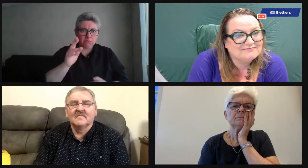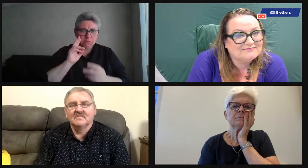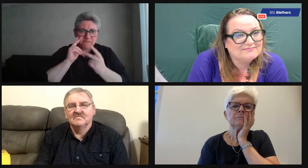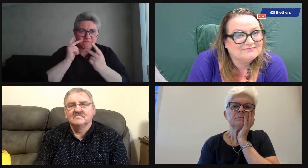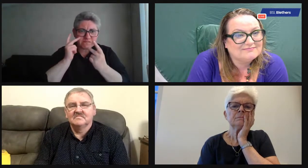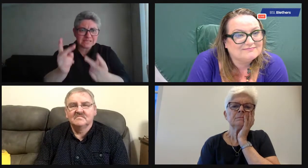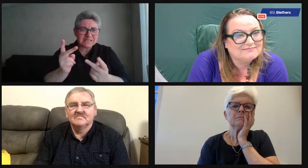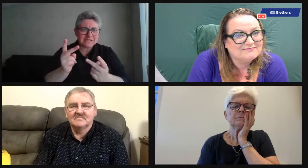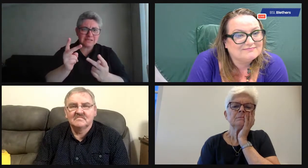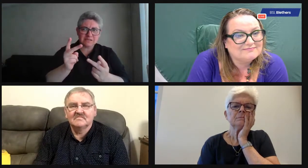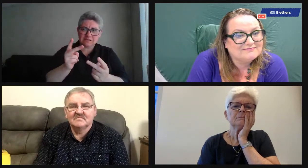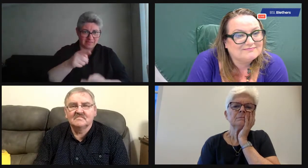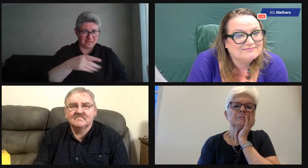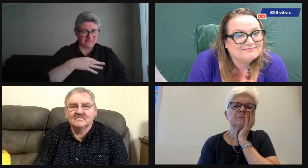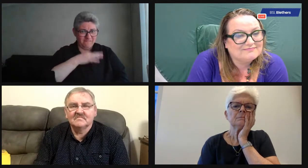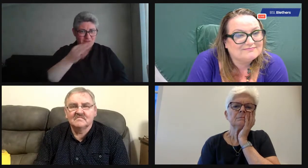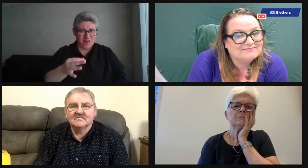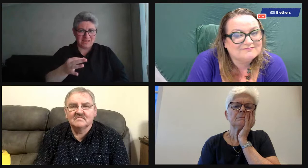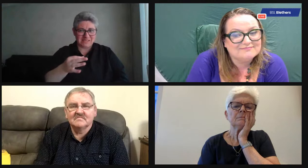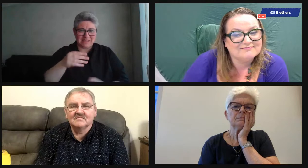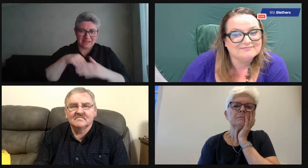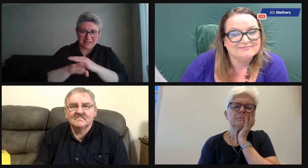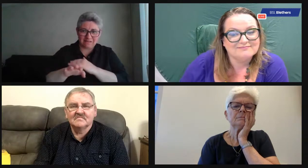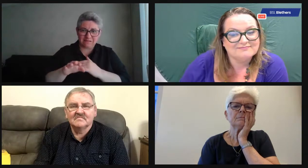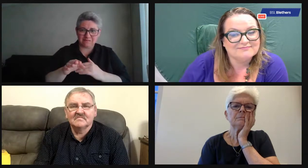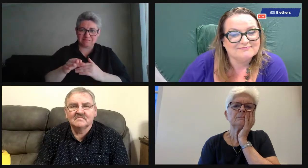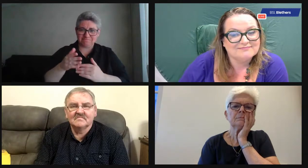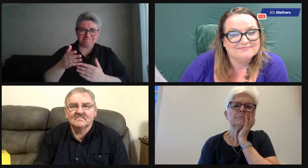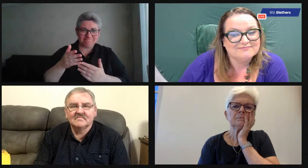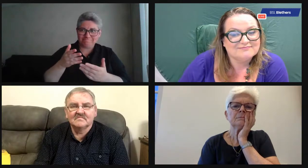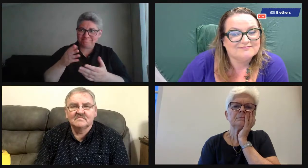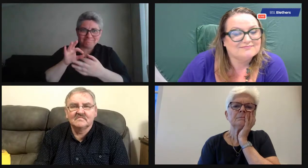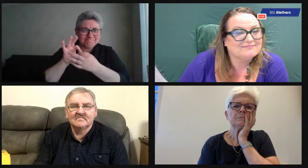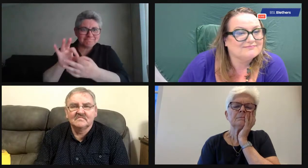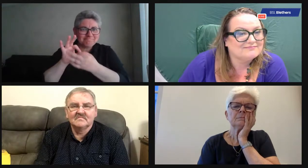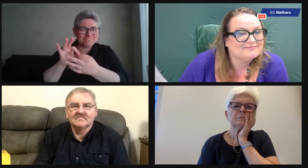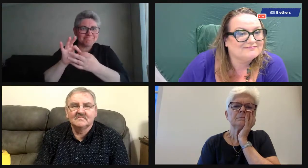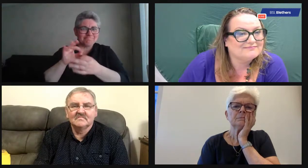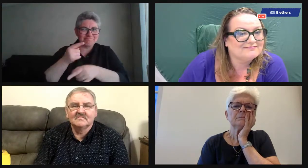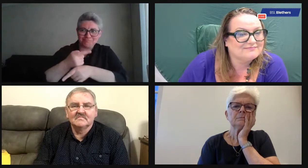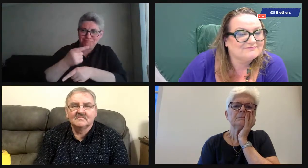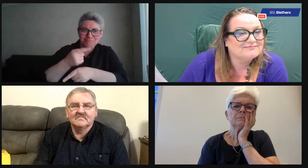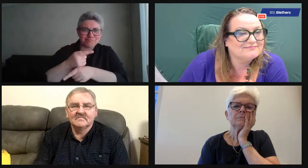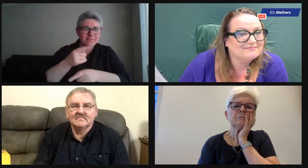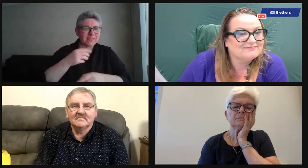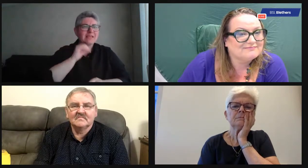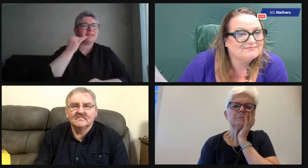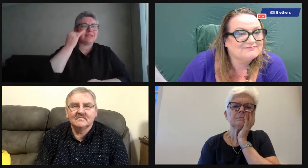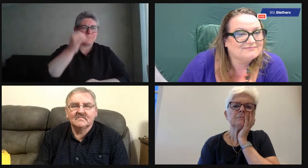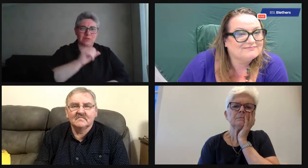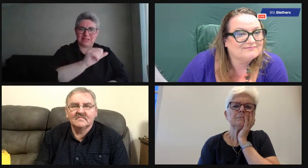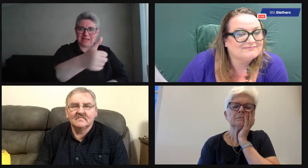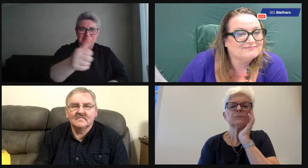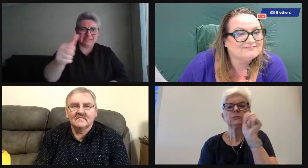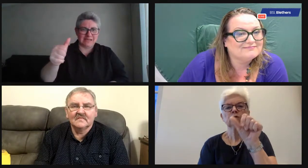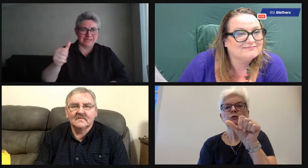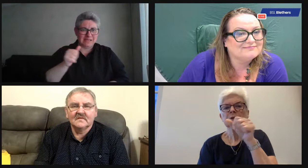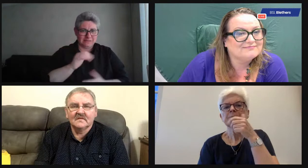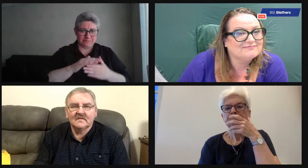of them. And once a month, take it in turns to visit each of them so that you're volunteering by just going along and chatting to them